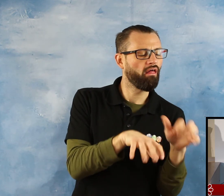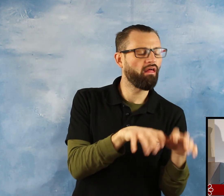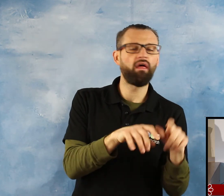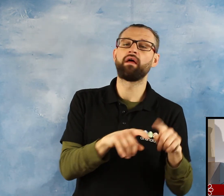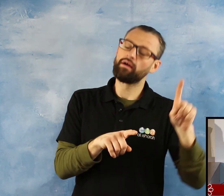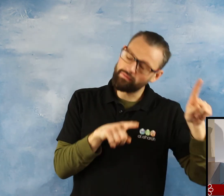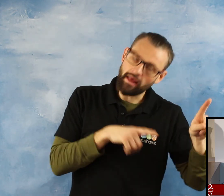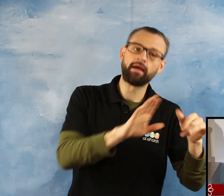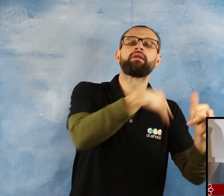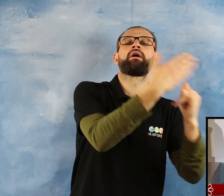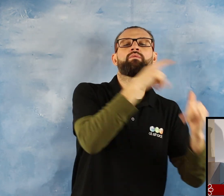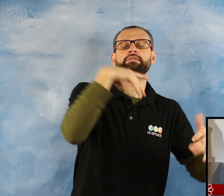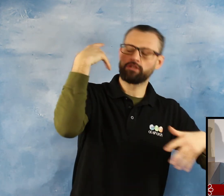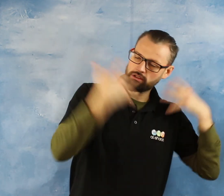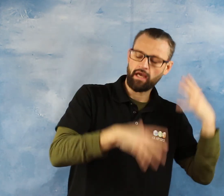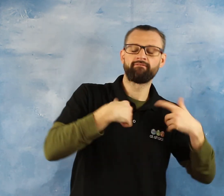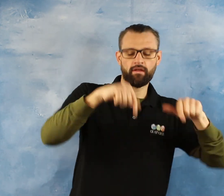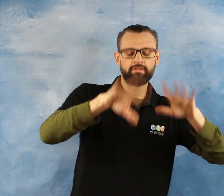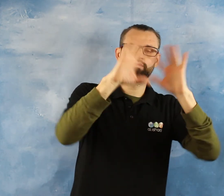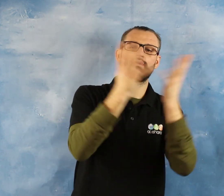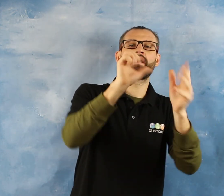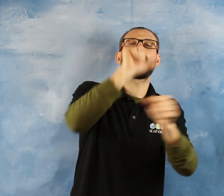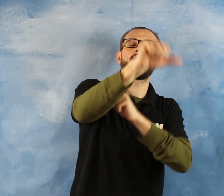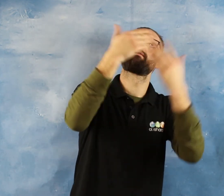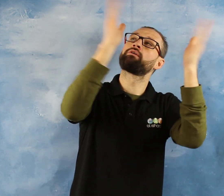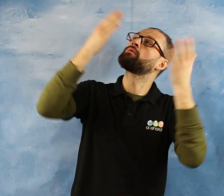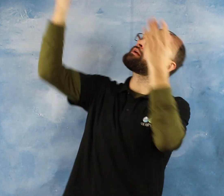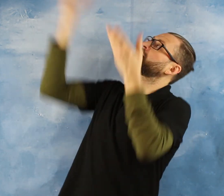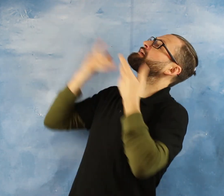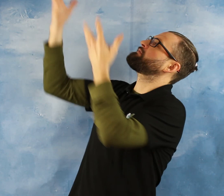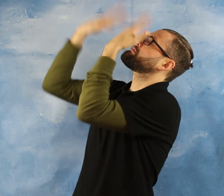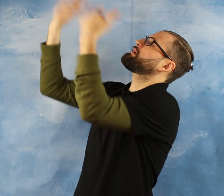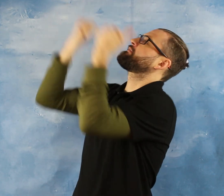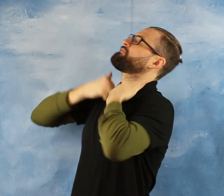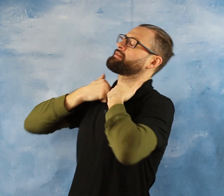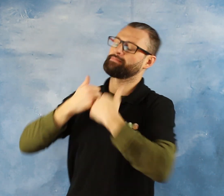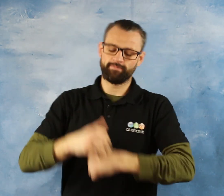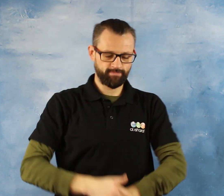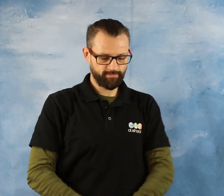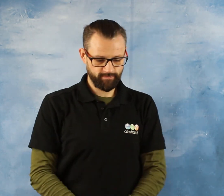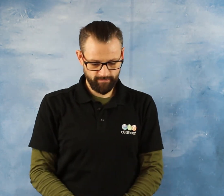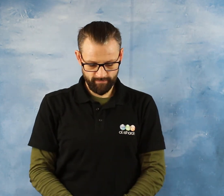akhirah May Allah subhanahu wa'ala give us